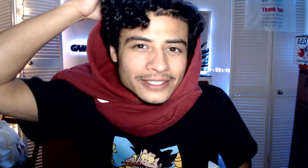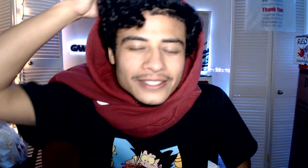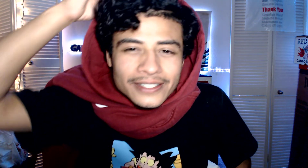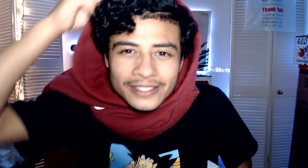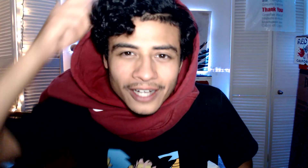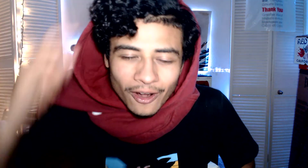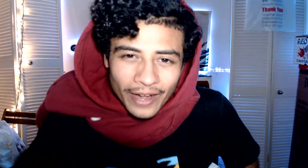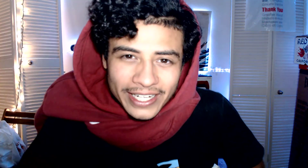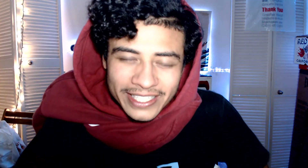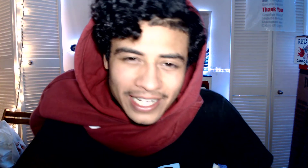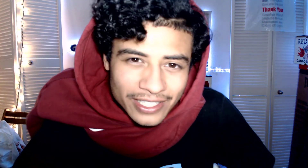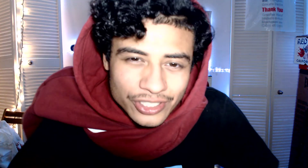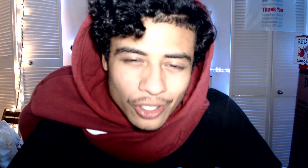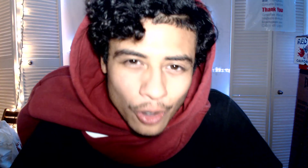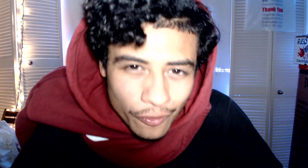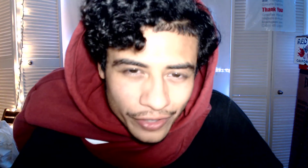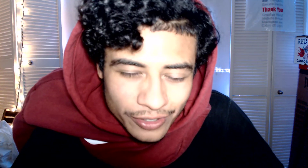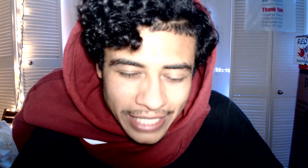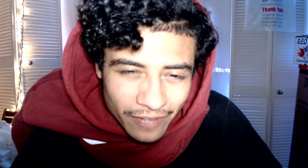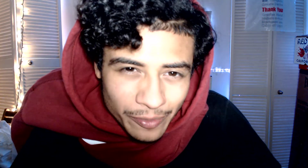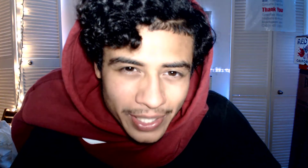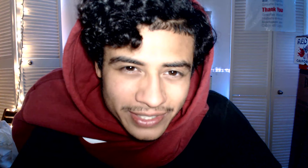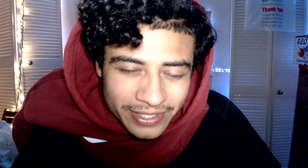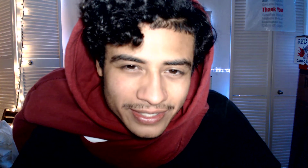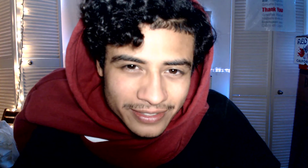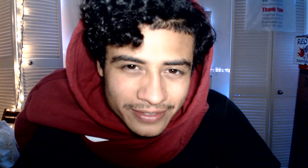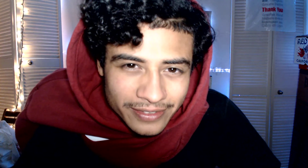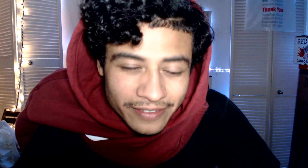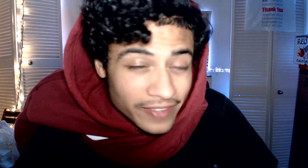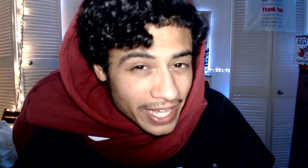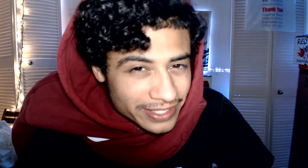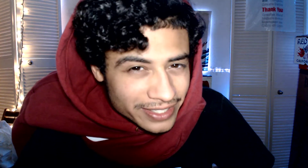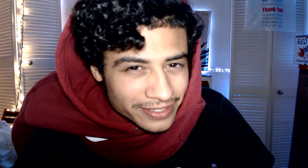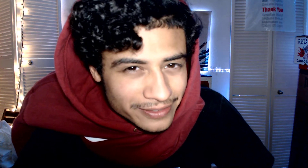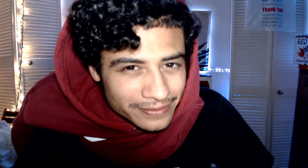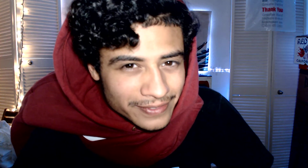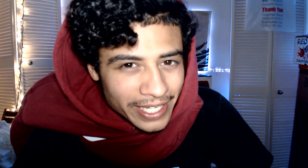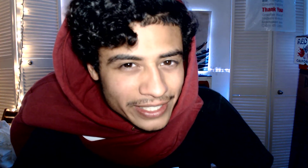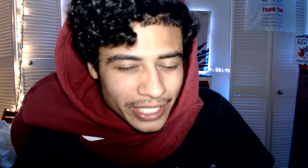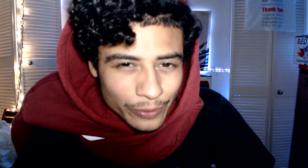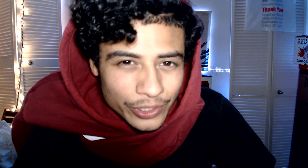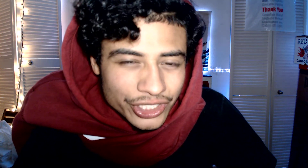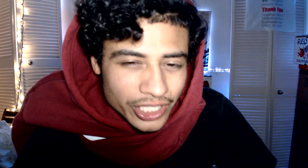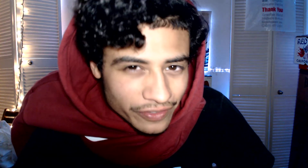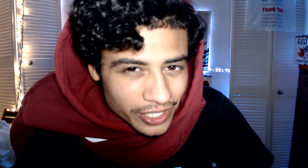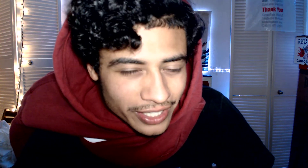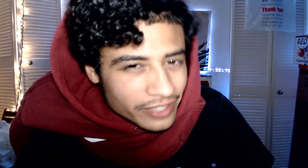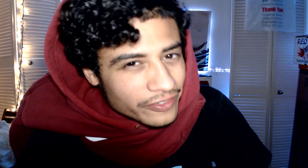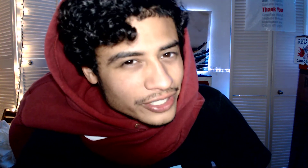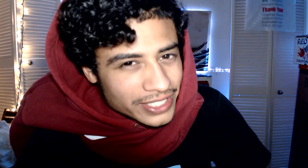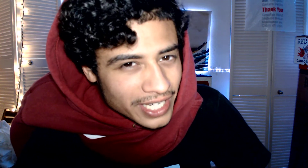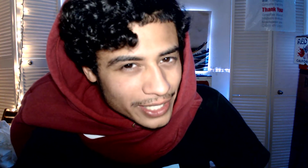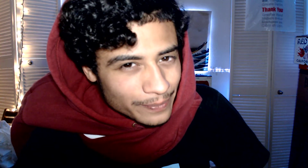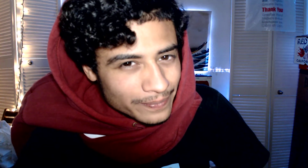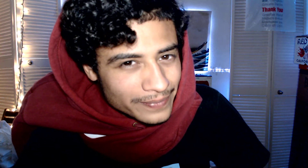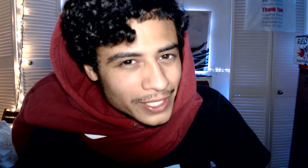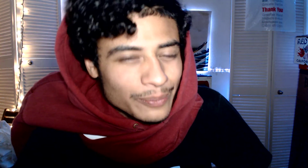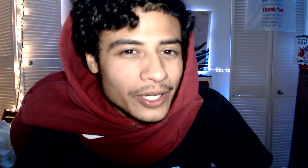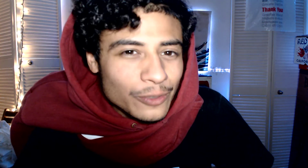Alright. Now let's go over those other alphabets fast as we should have done the first time but we